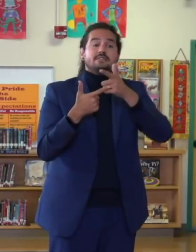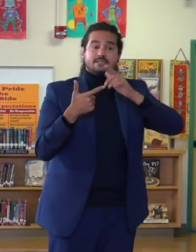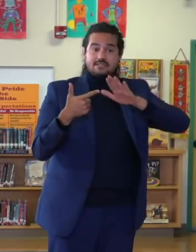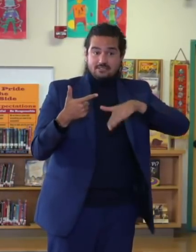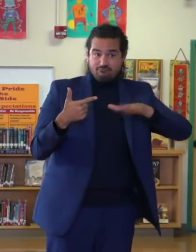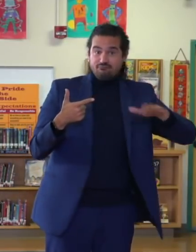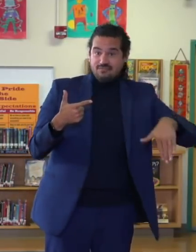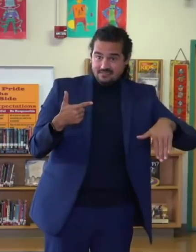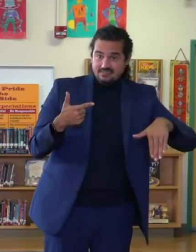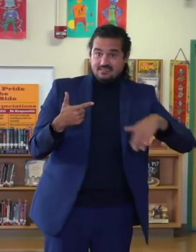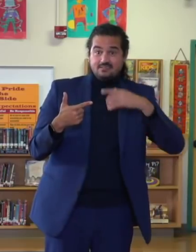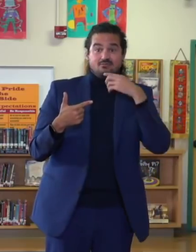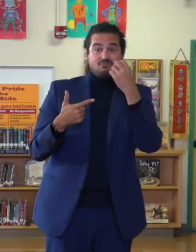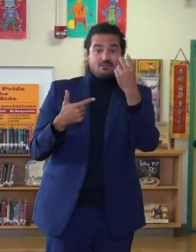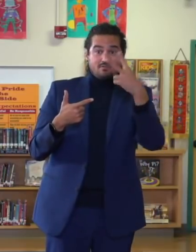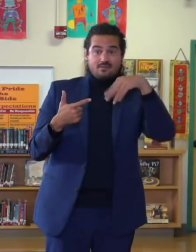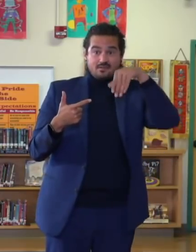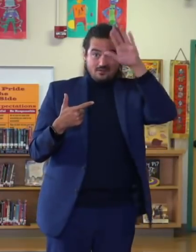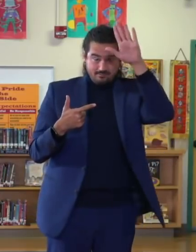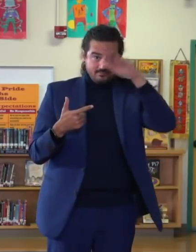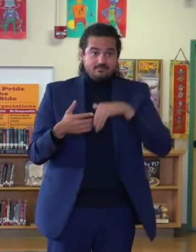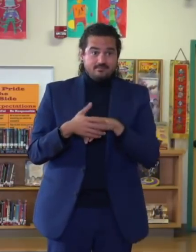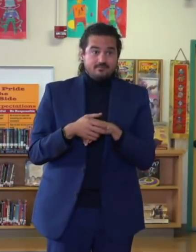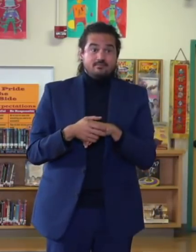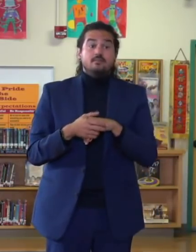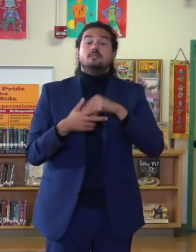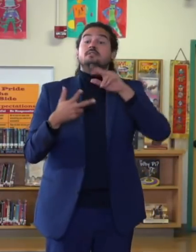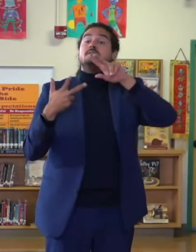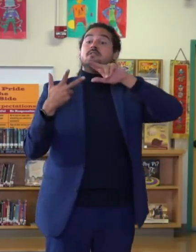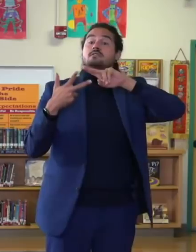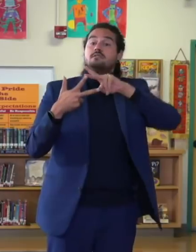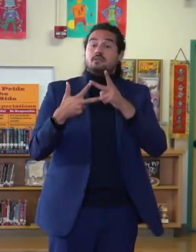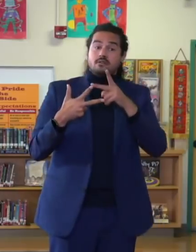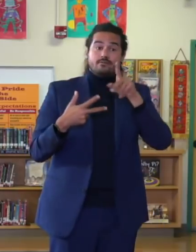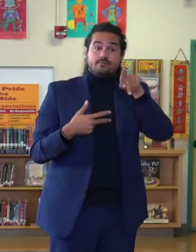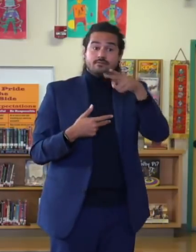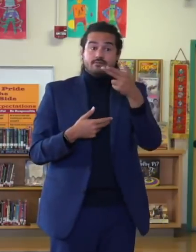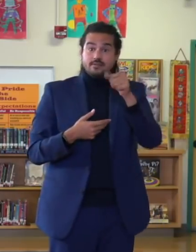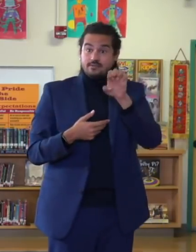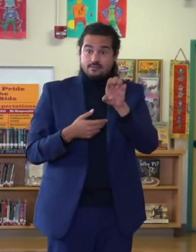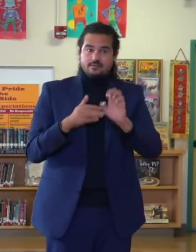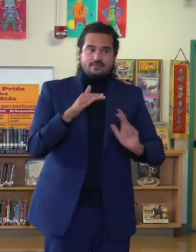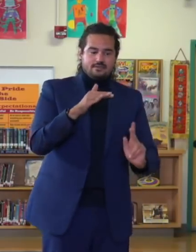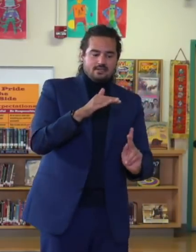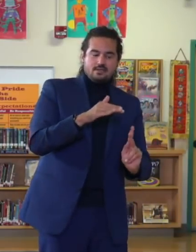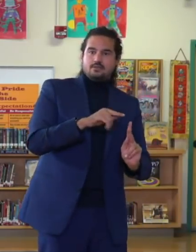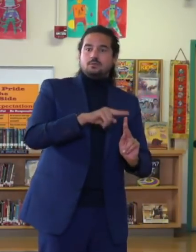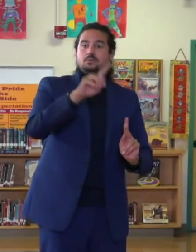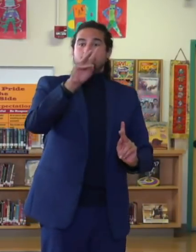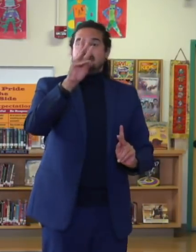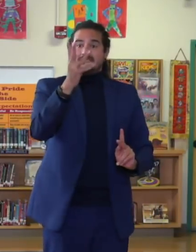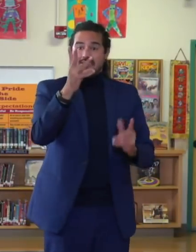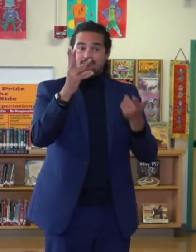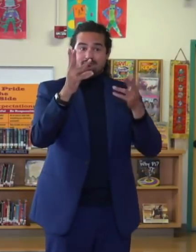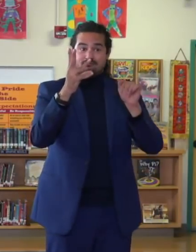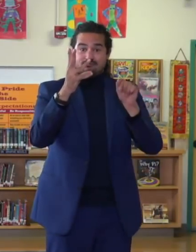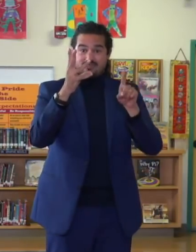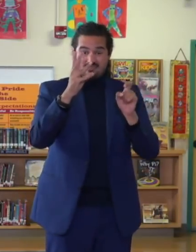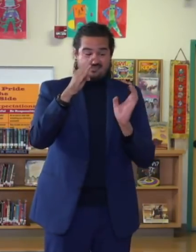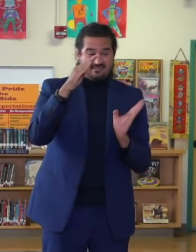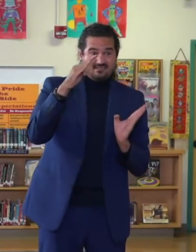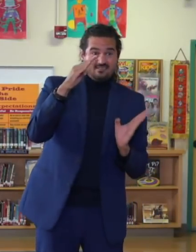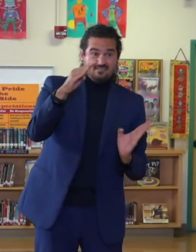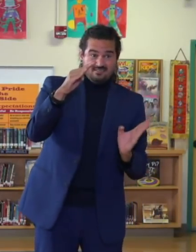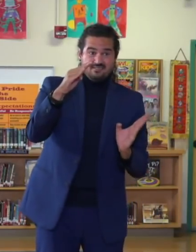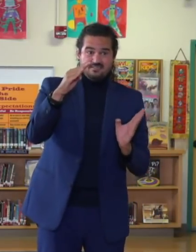is everybody K to six. Again, that will be months away. Currently, we have in the